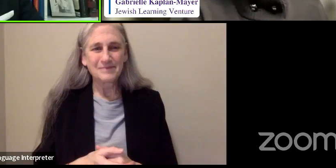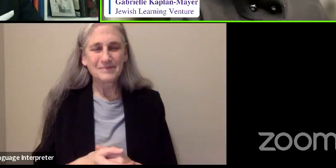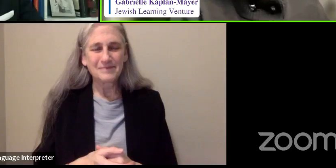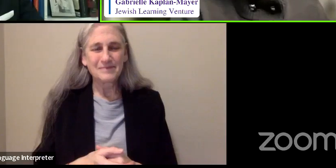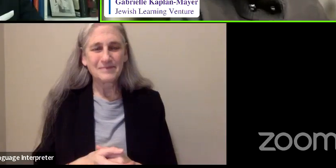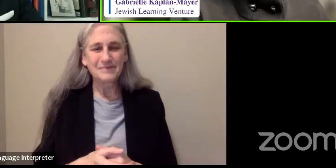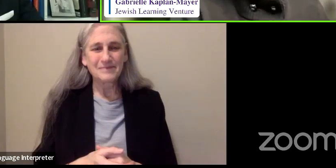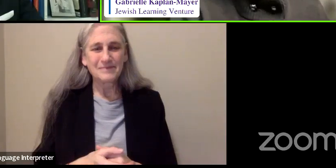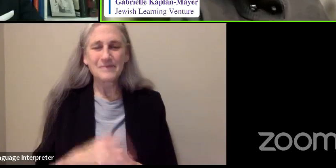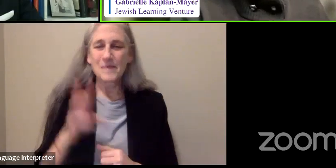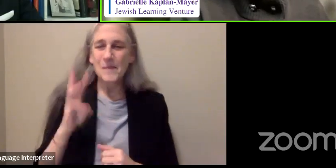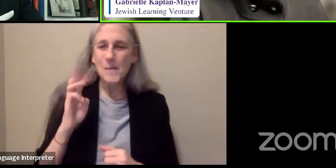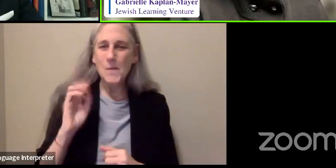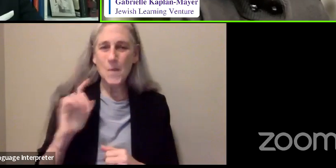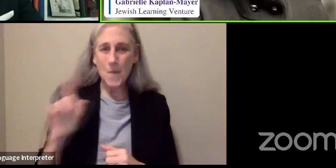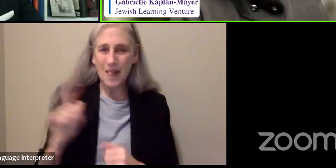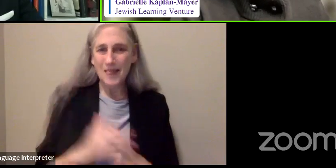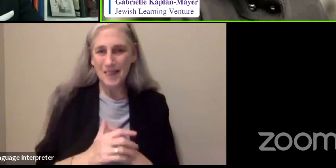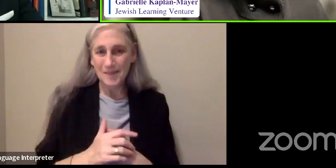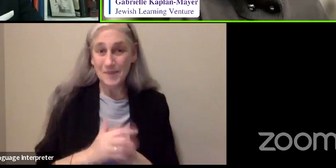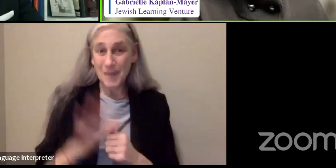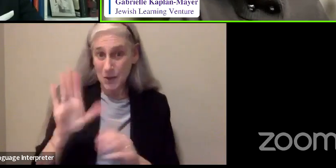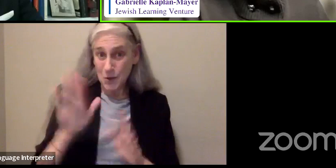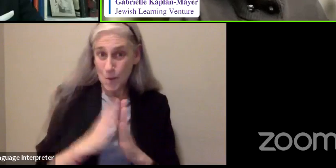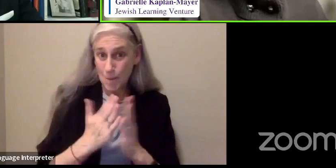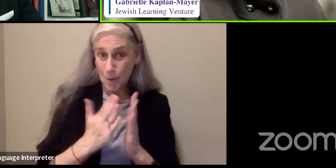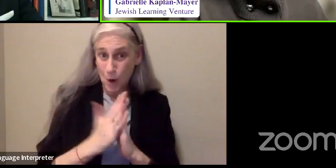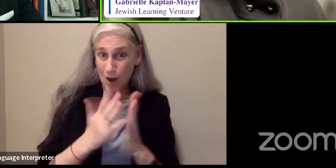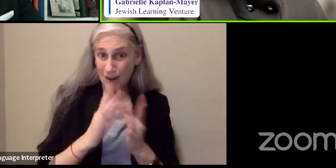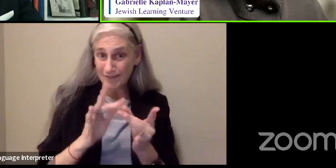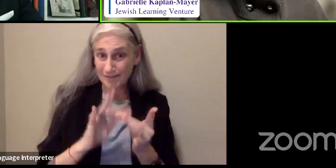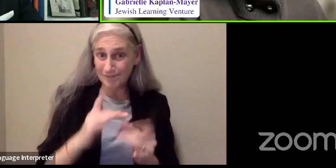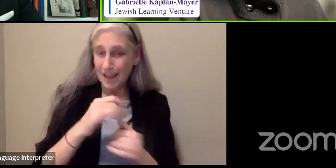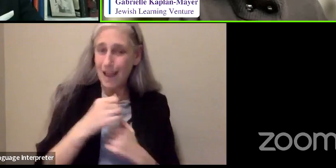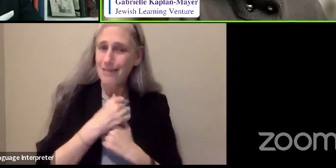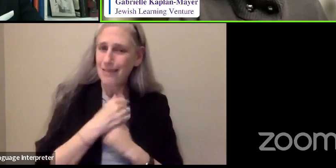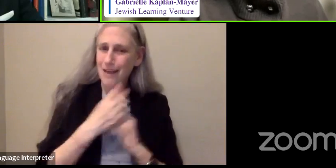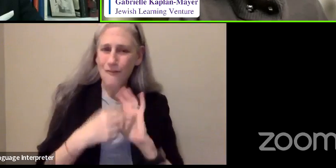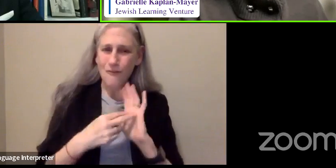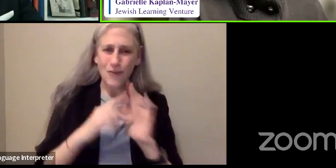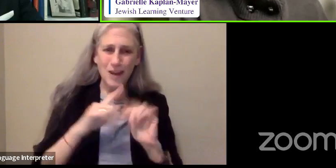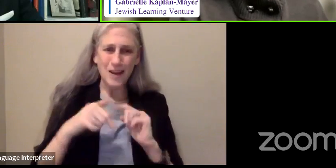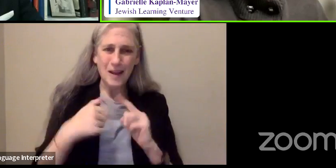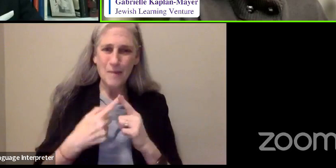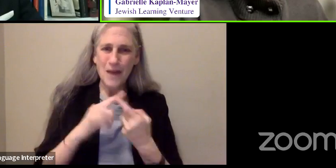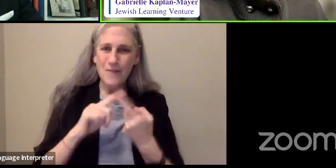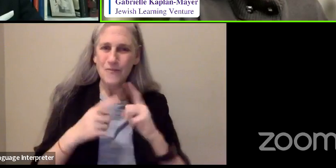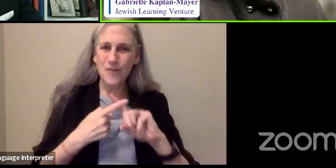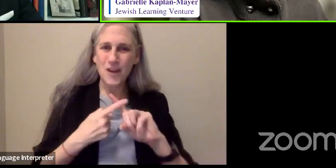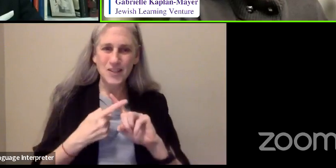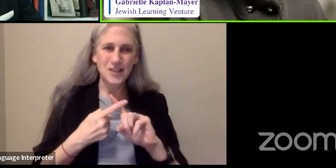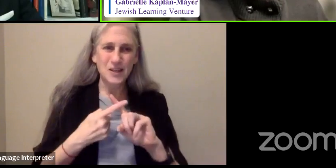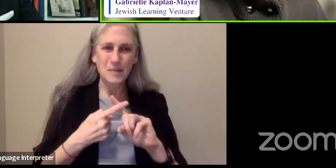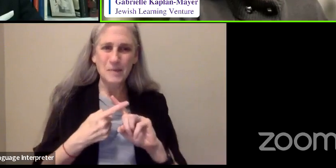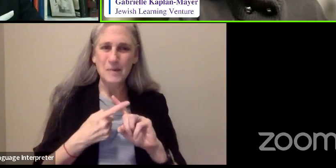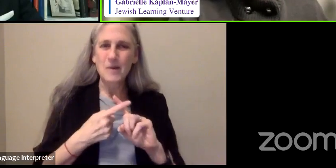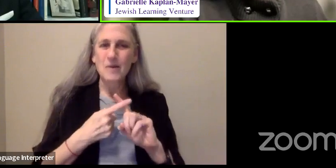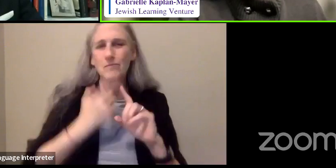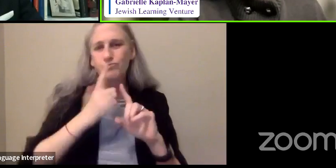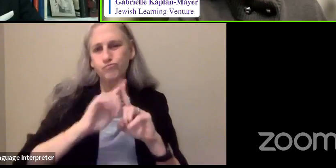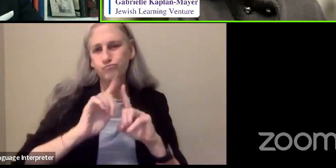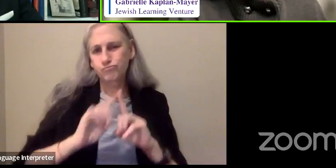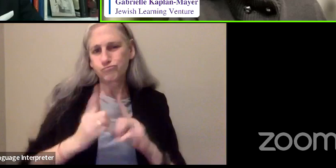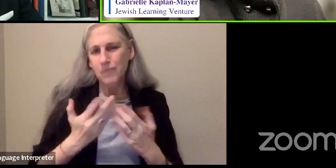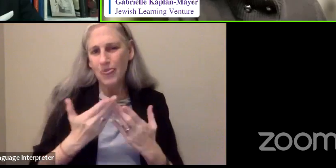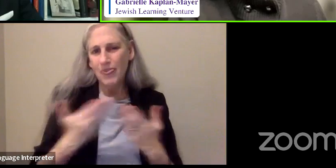Well, in the book, I loved reading about your friendship. All of the things you